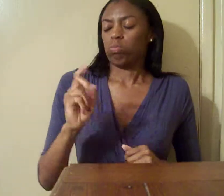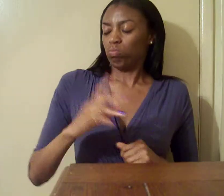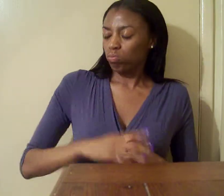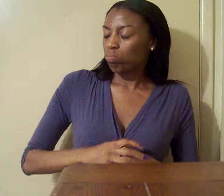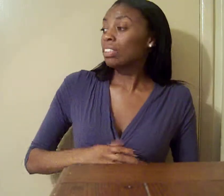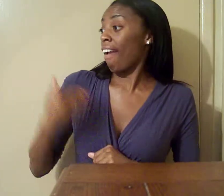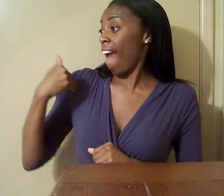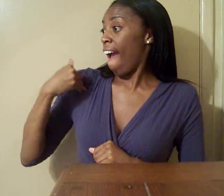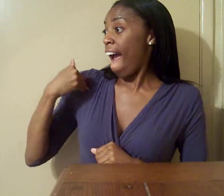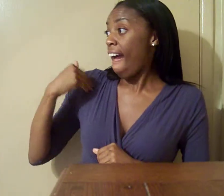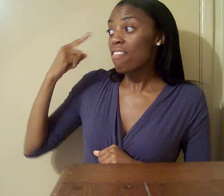and sent them home.